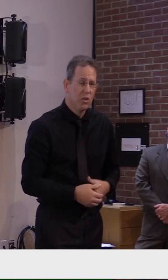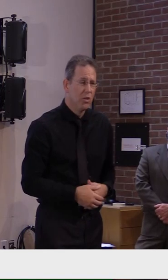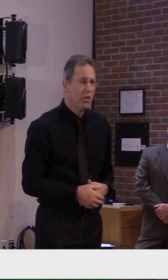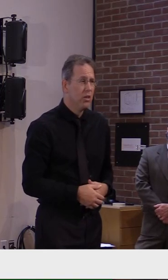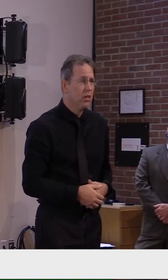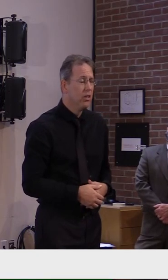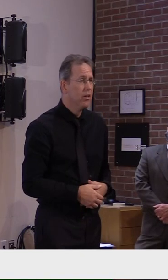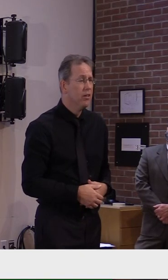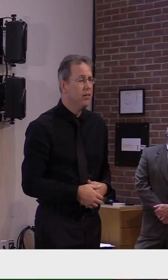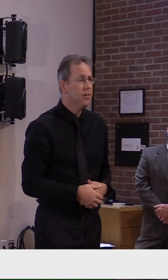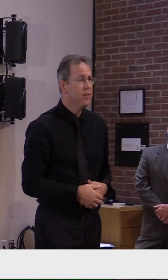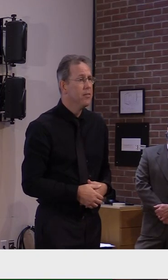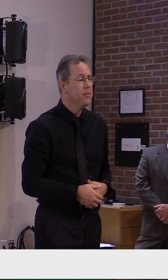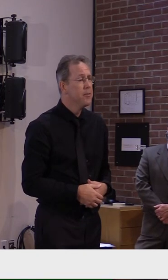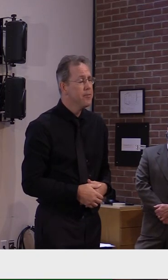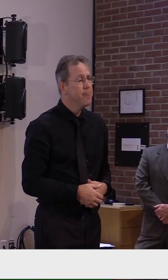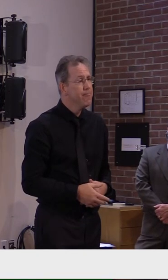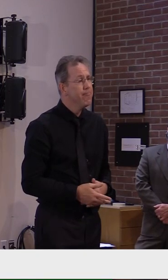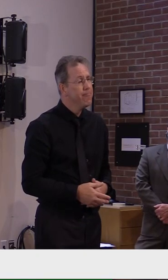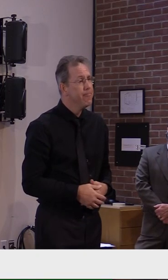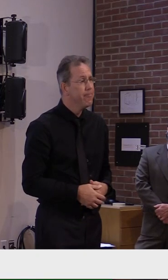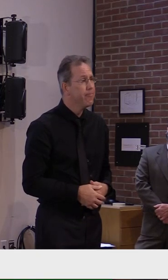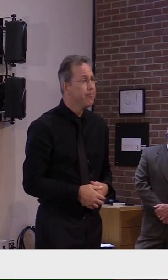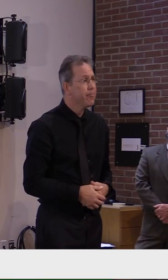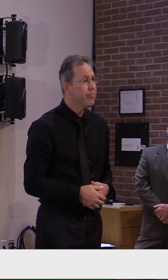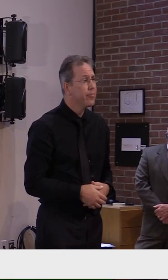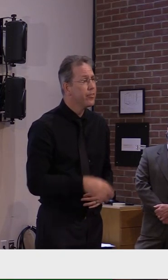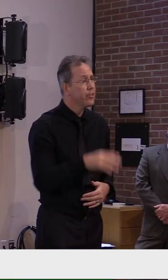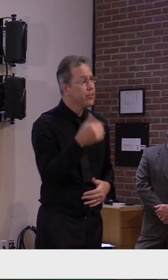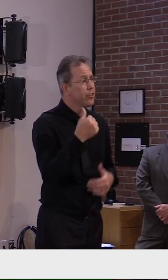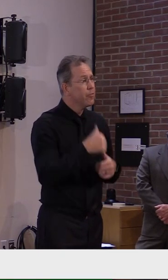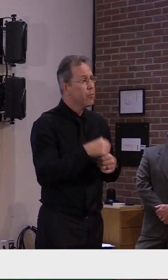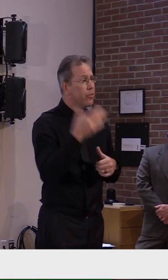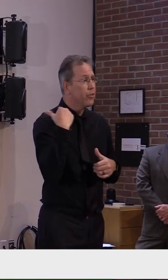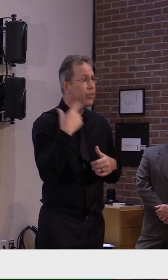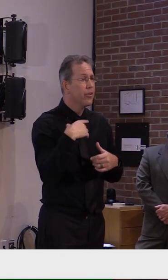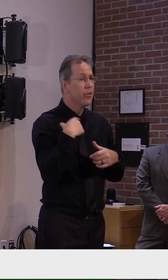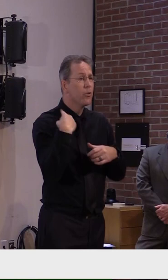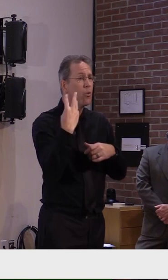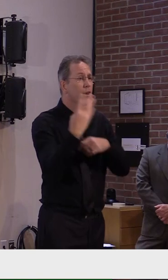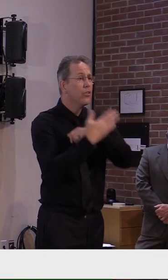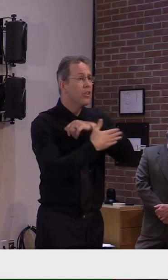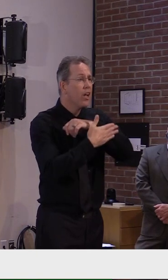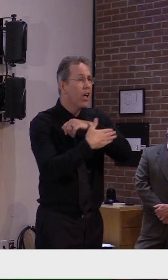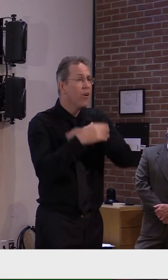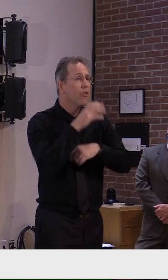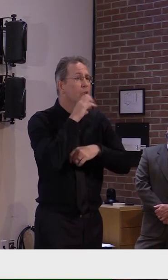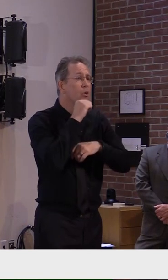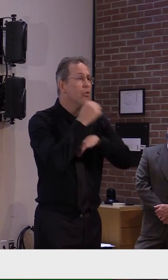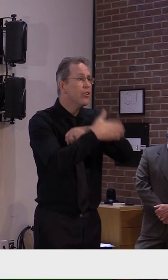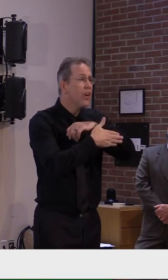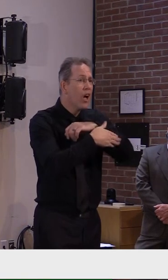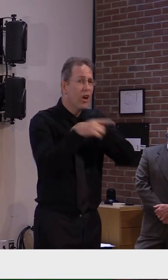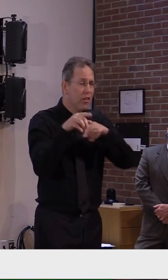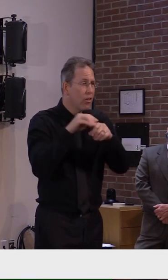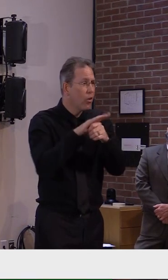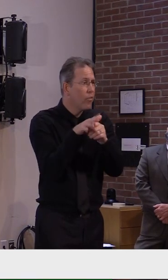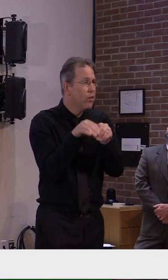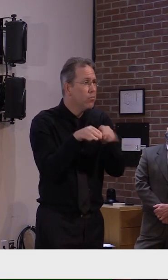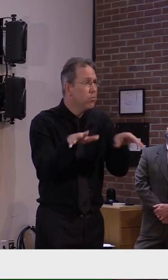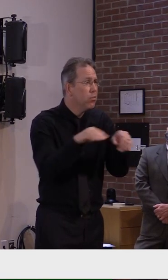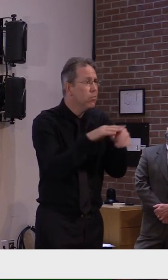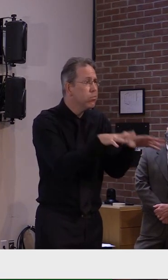those counties, um, got to the condition they're in now is we do believe there were some instances where, uh,